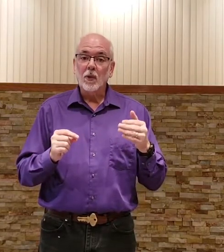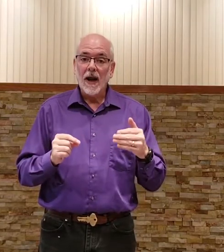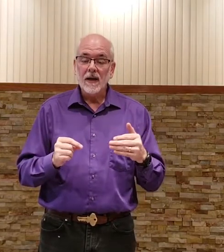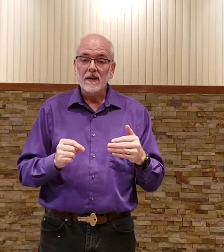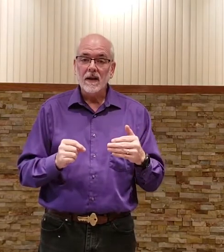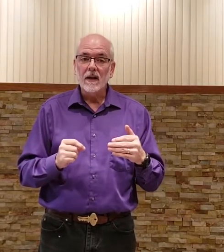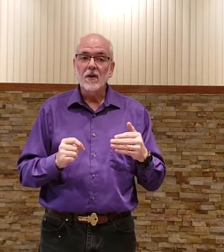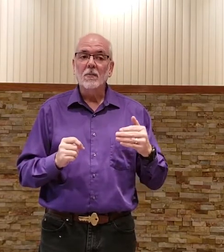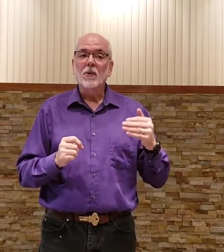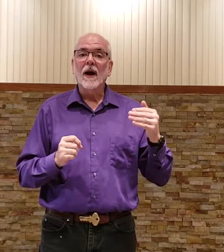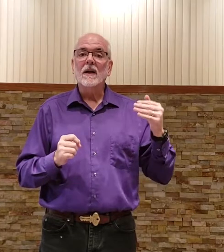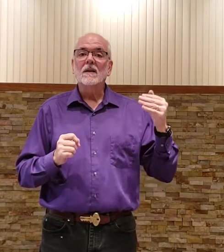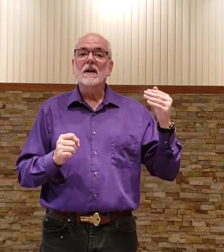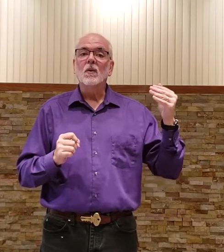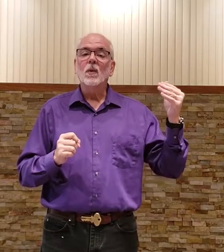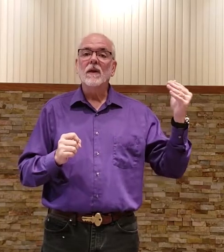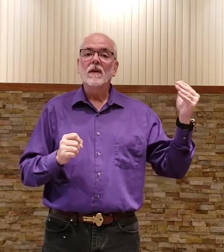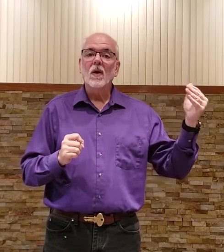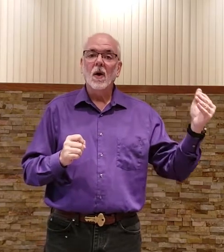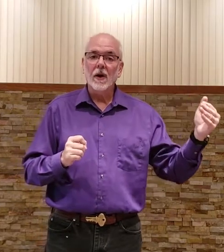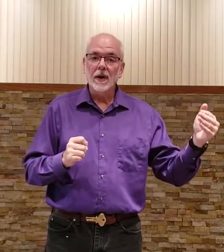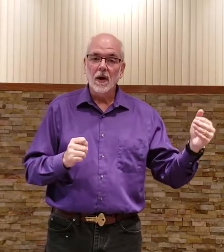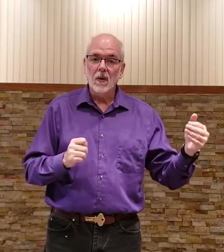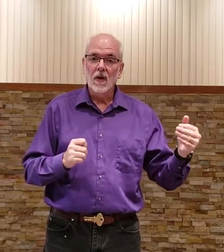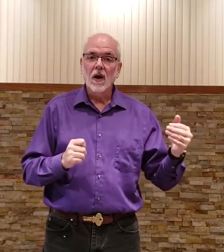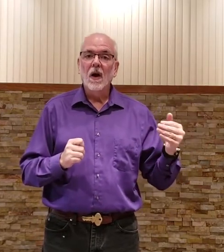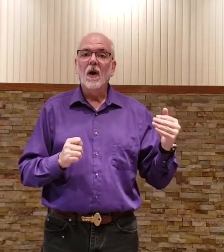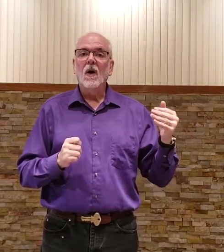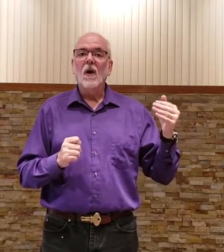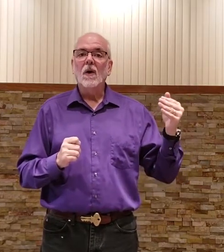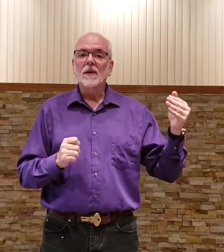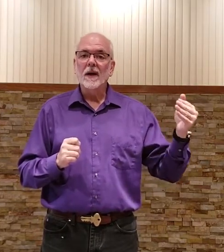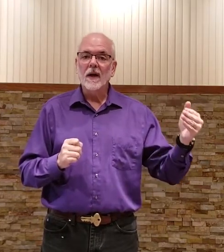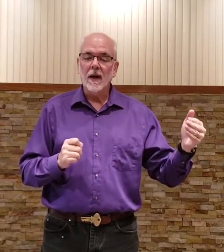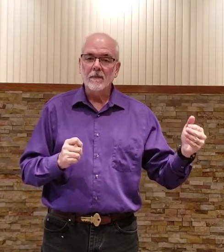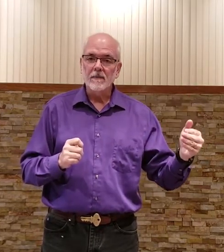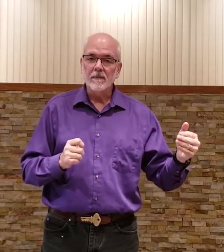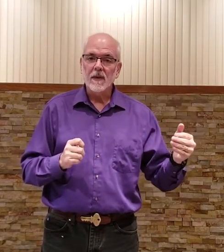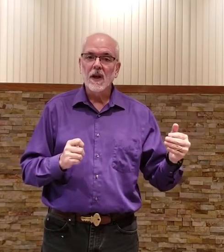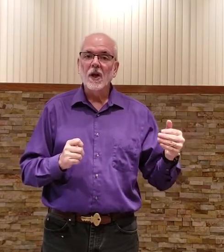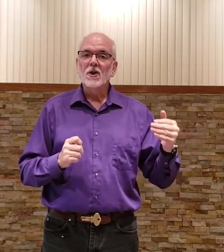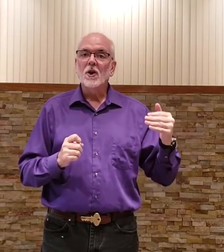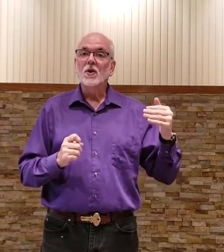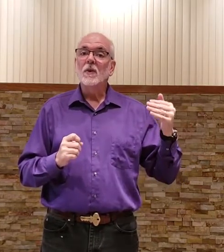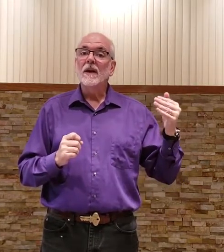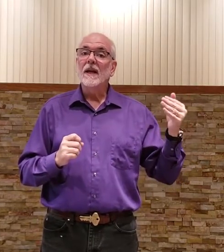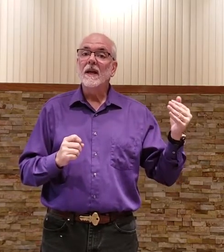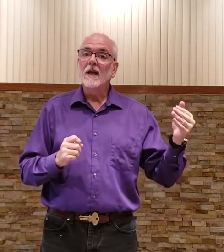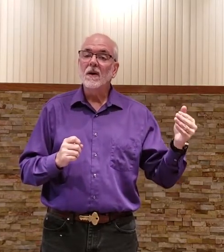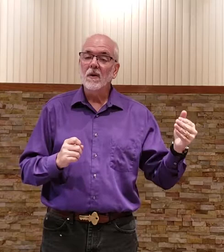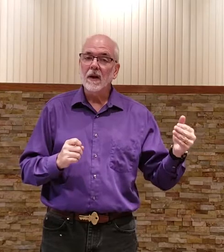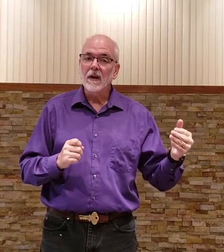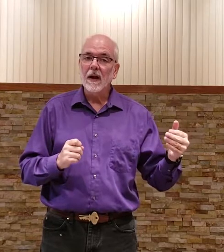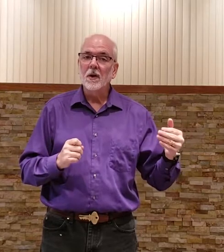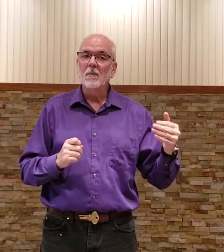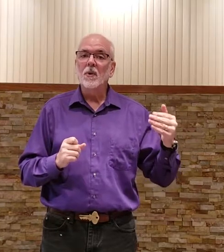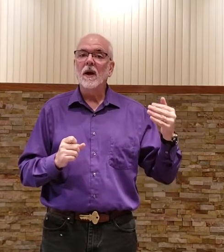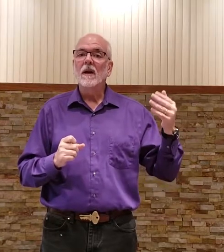practicing it you're practicing it with the audio all the time so you can hear it and your brain